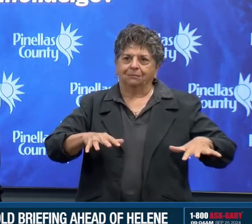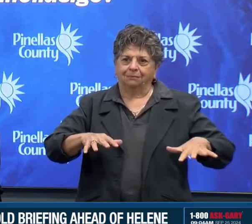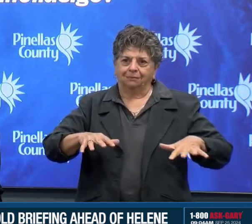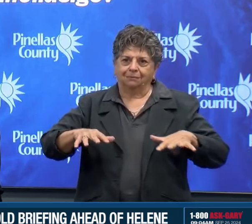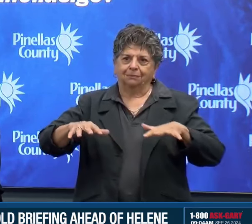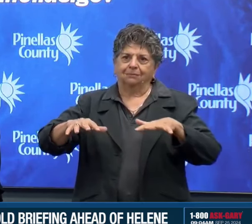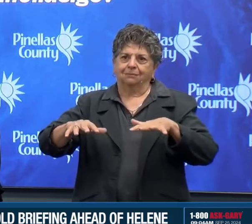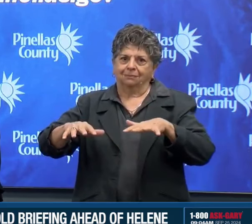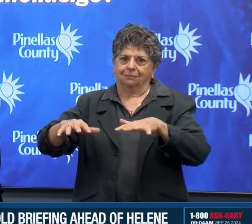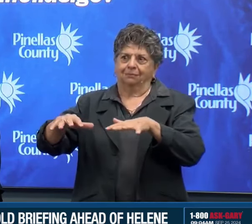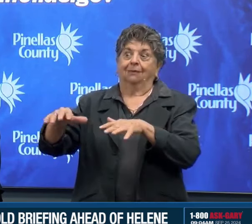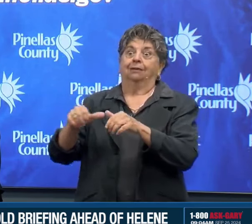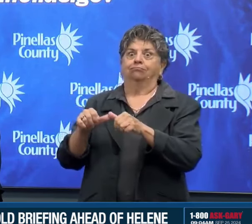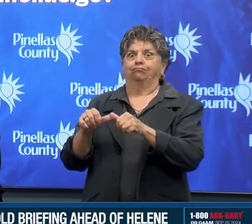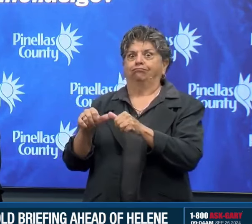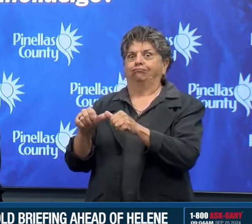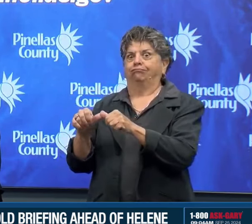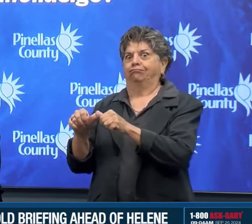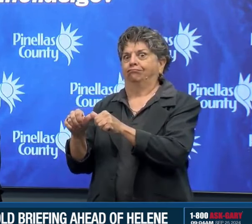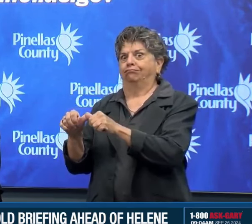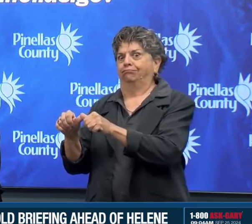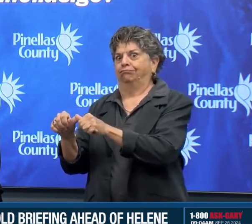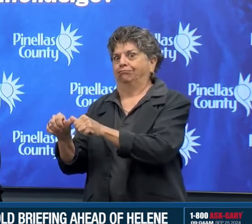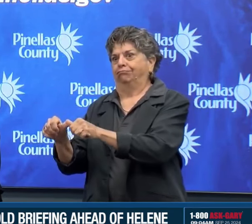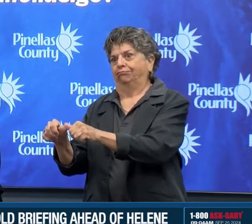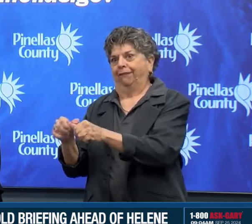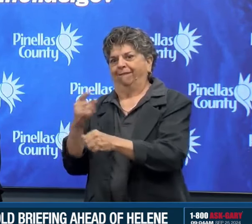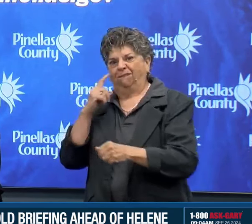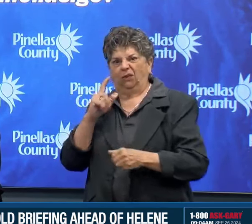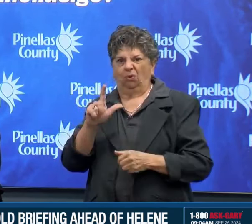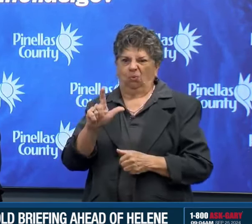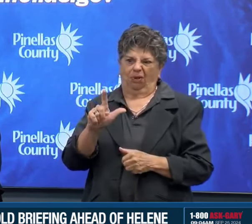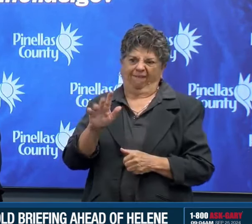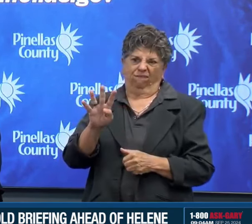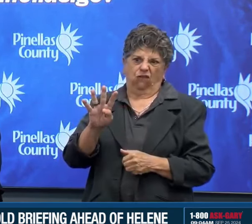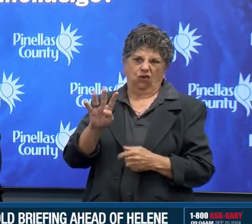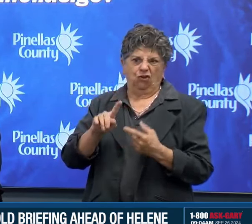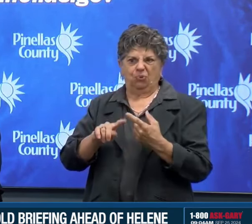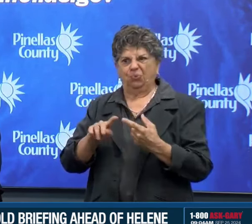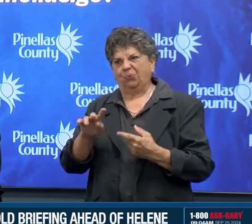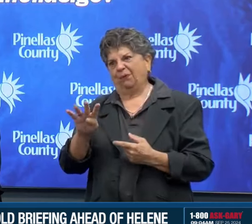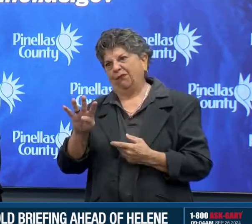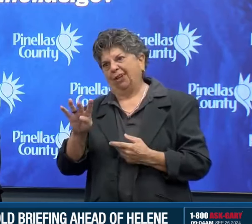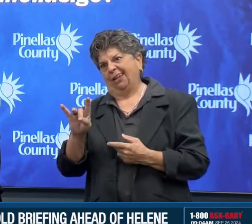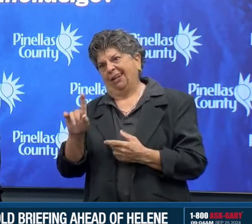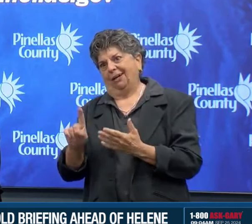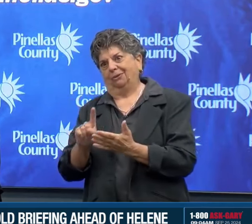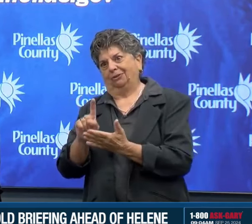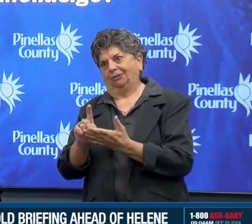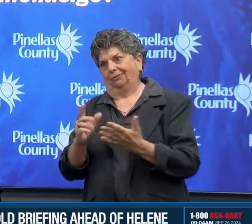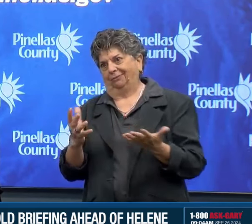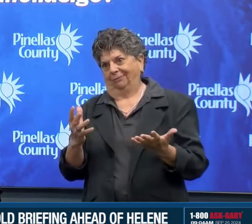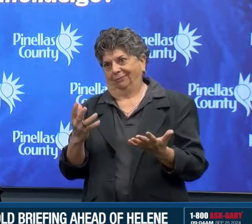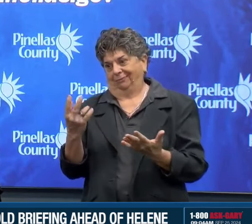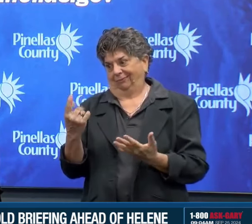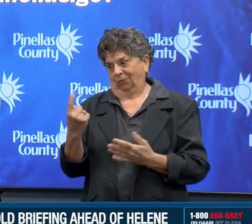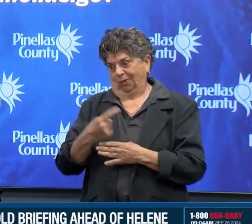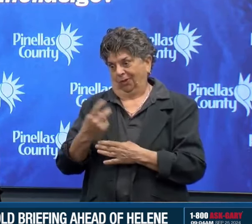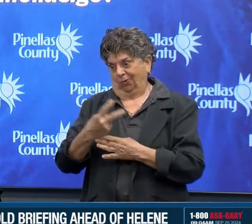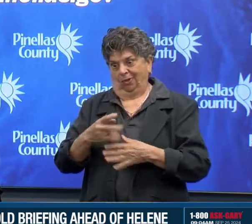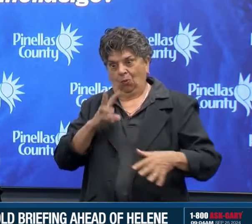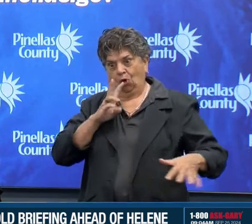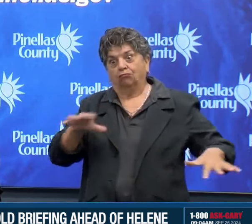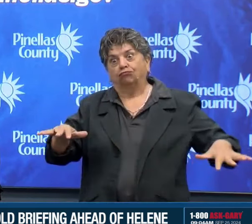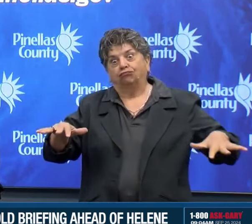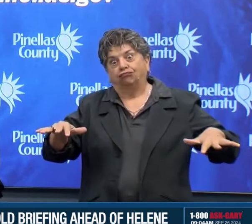24 to 36 hours. So I want to make sure that people are paying attention to that. And we will post more information about the